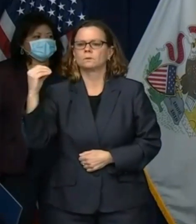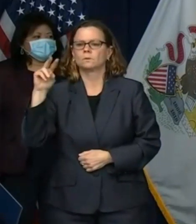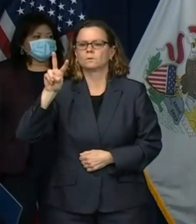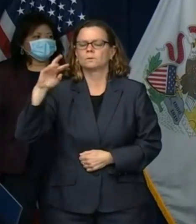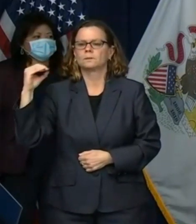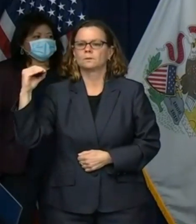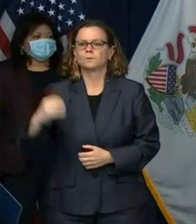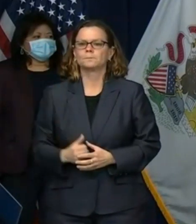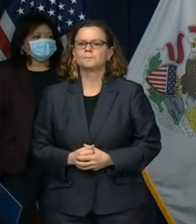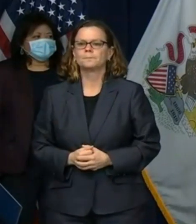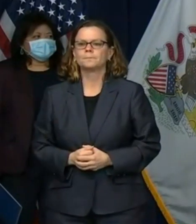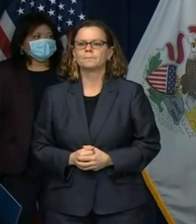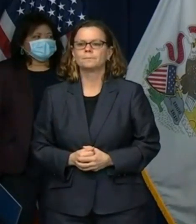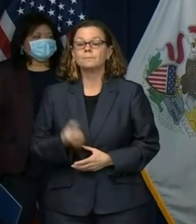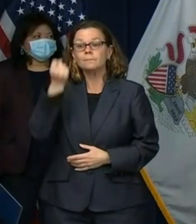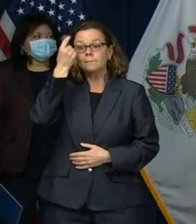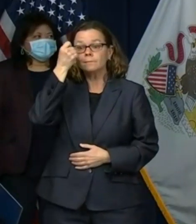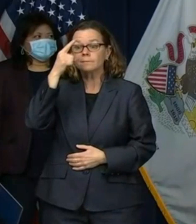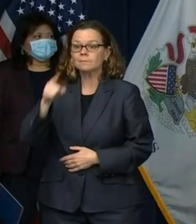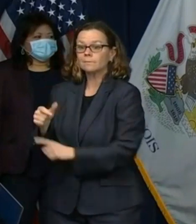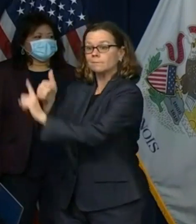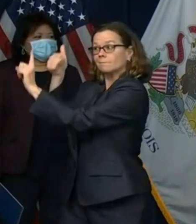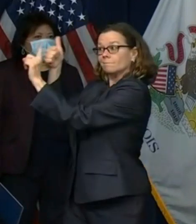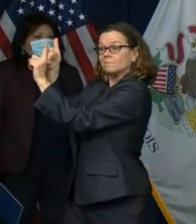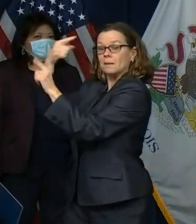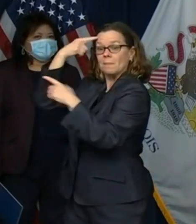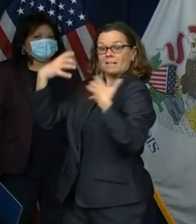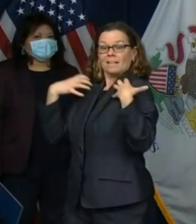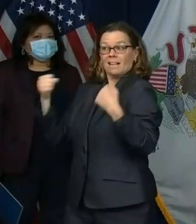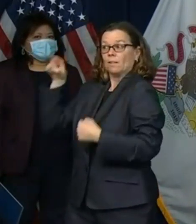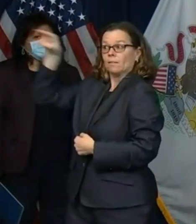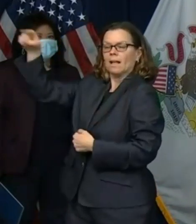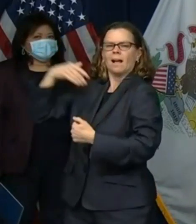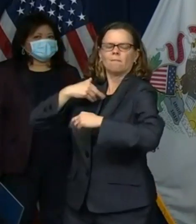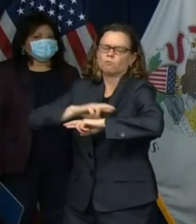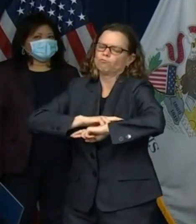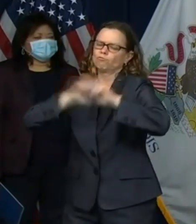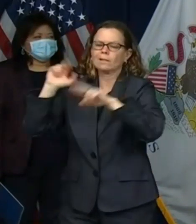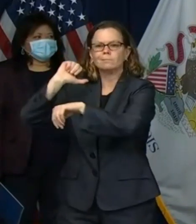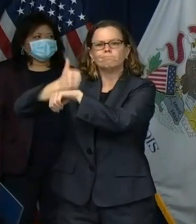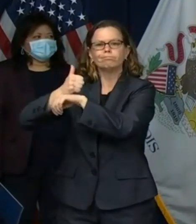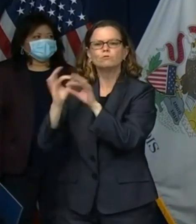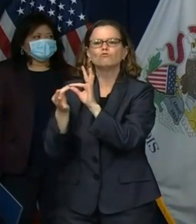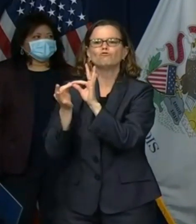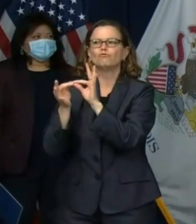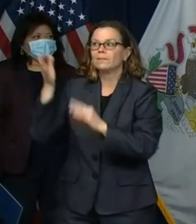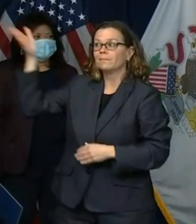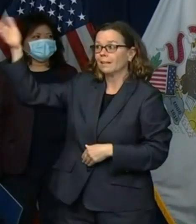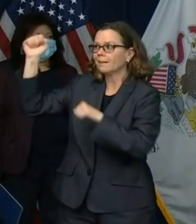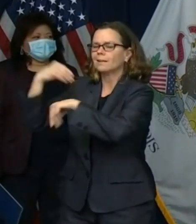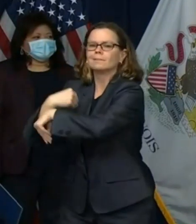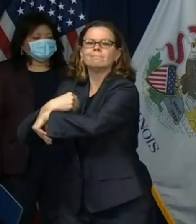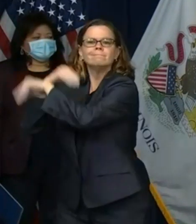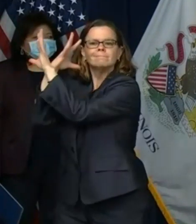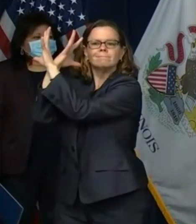american sign language interpreter available on a video call for your assistance